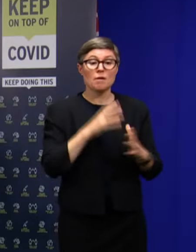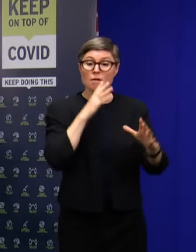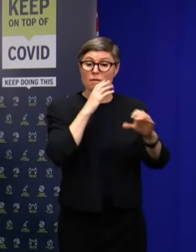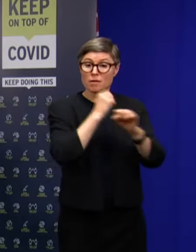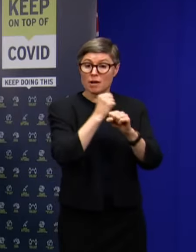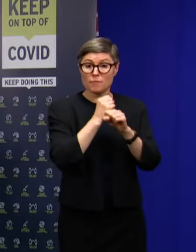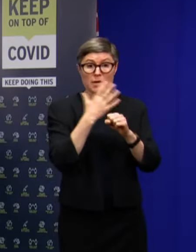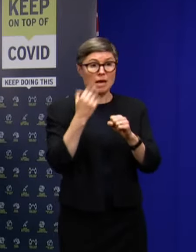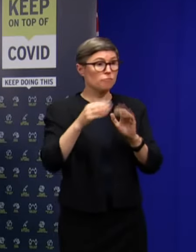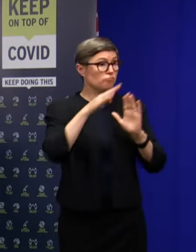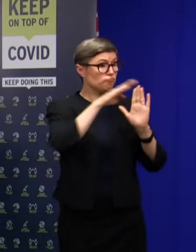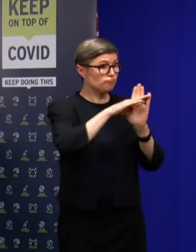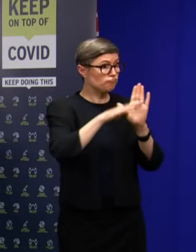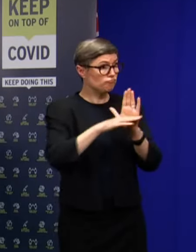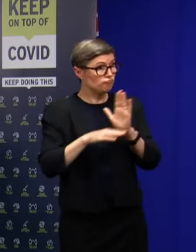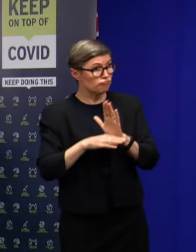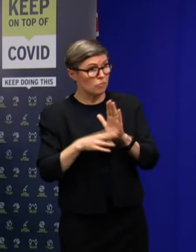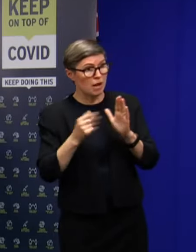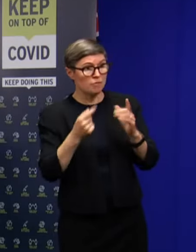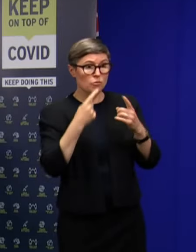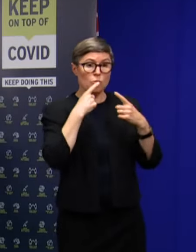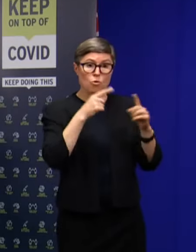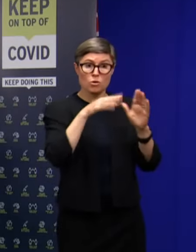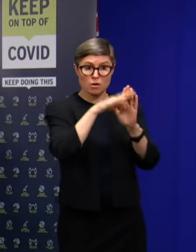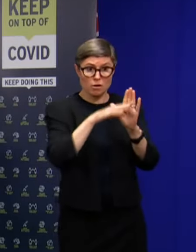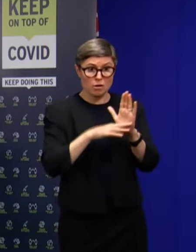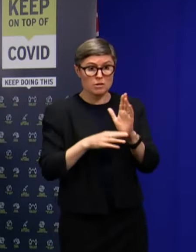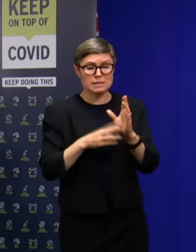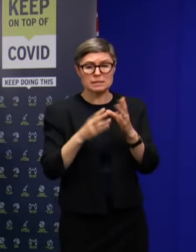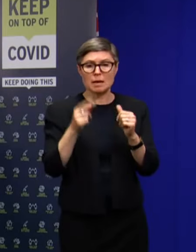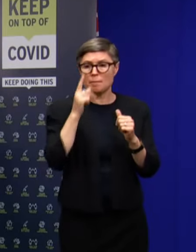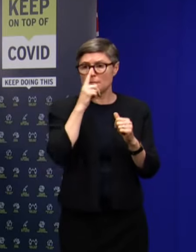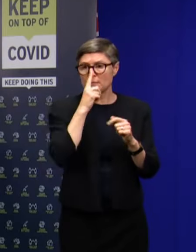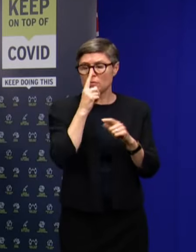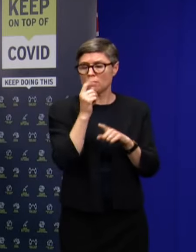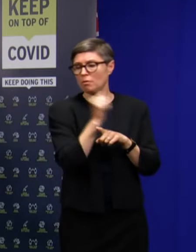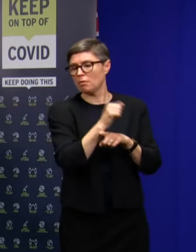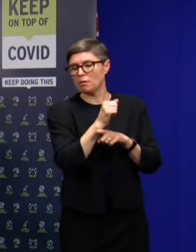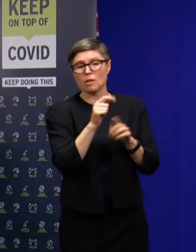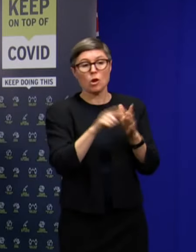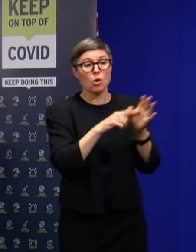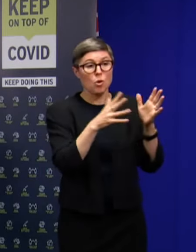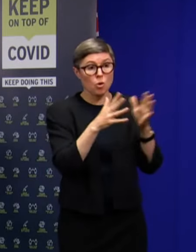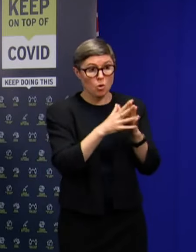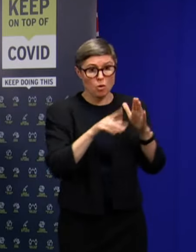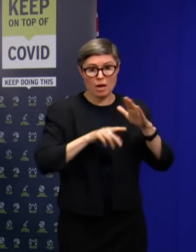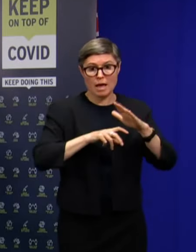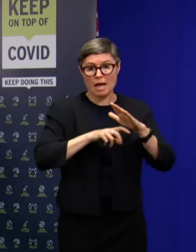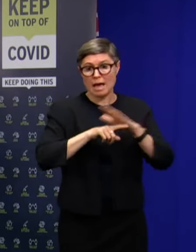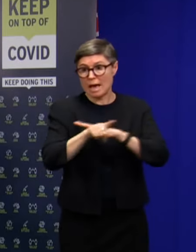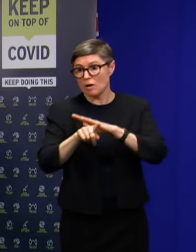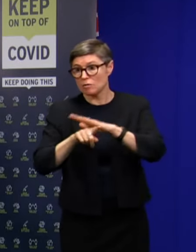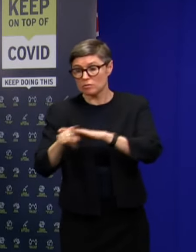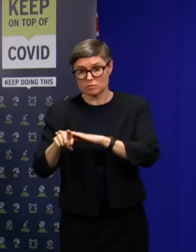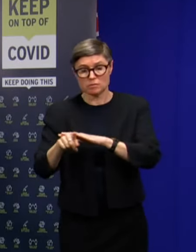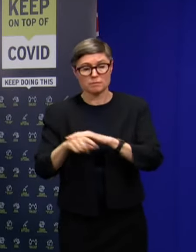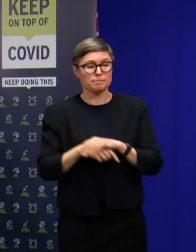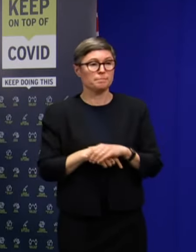These breaches occur when people do not follow the law and the instructions that they are provided with.